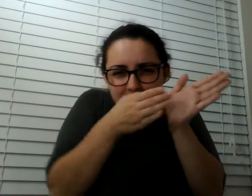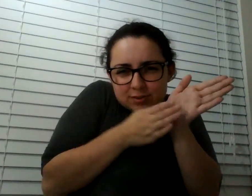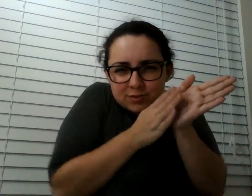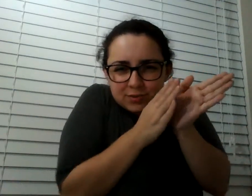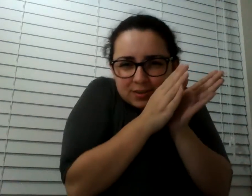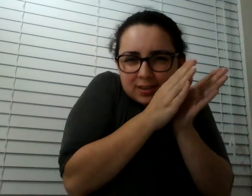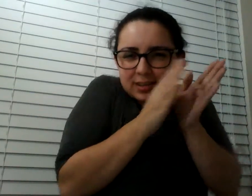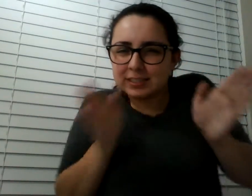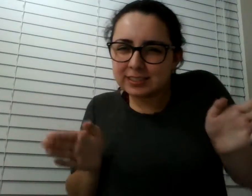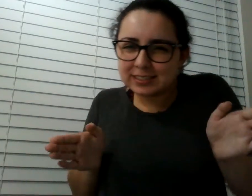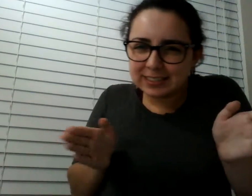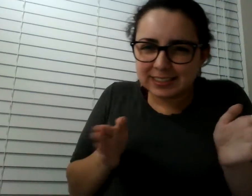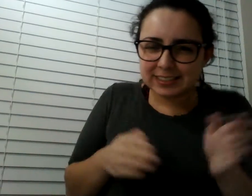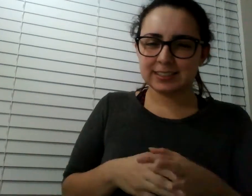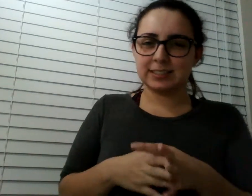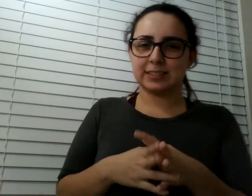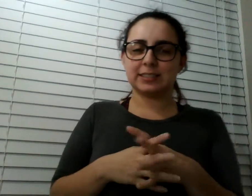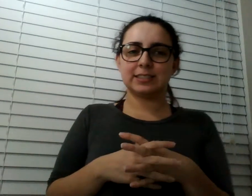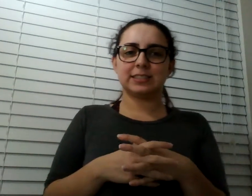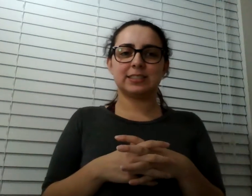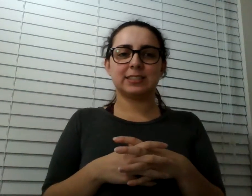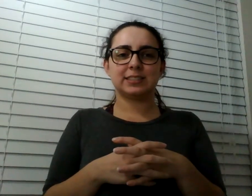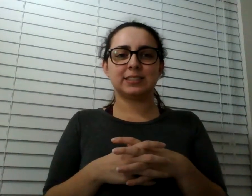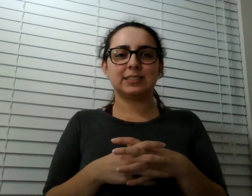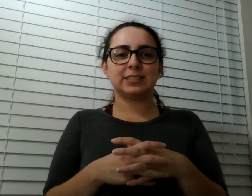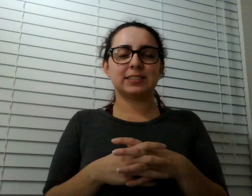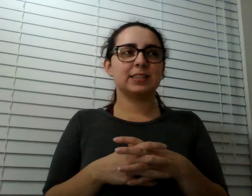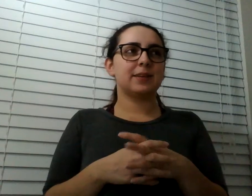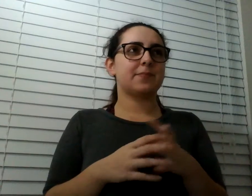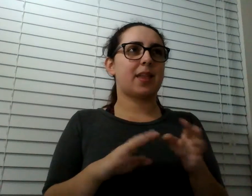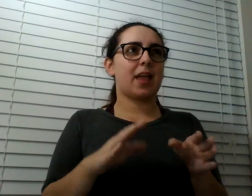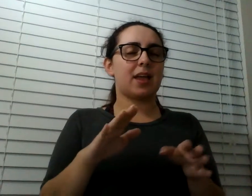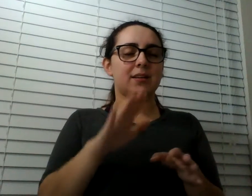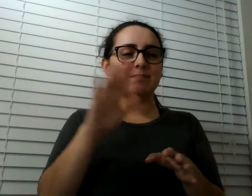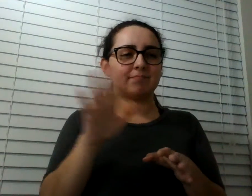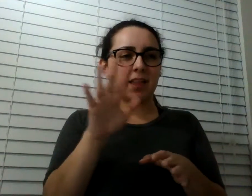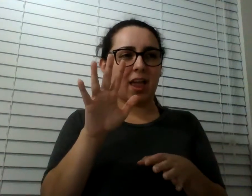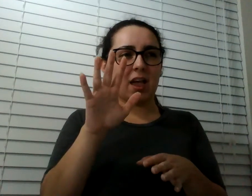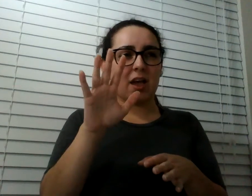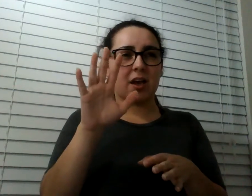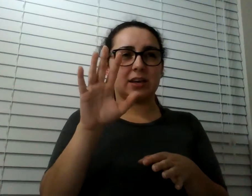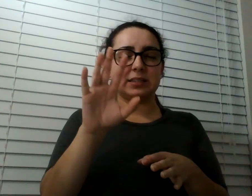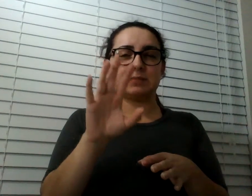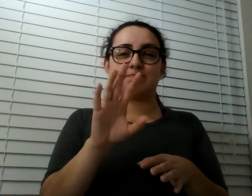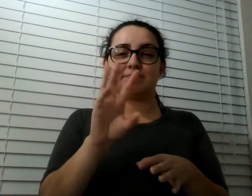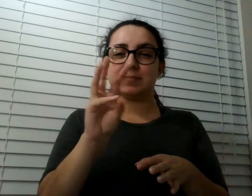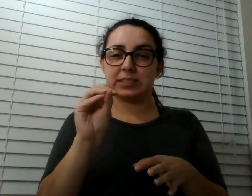getting up on it. Sixty feet. So, take a breath there, Molly. Hold on. Take a breath.